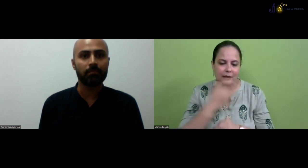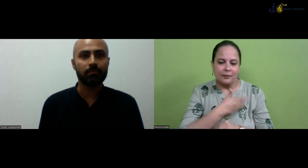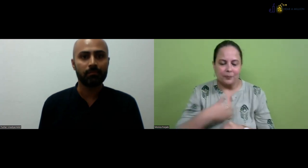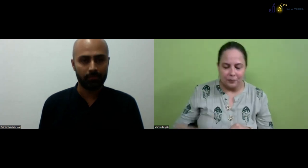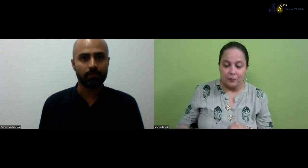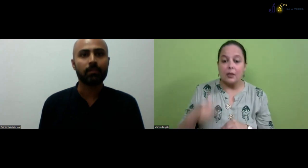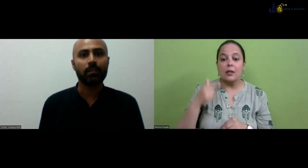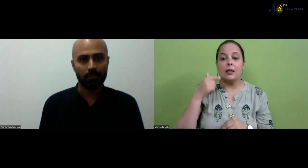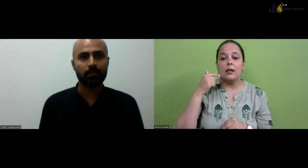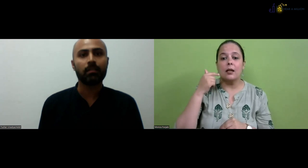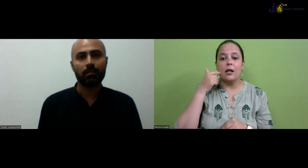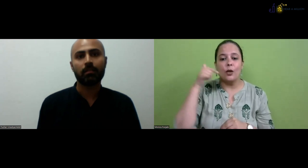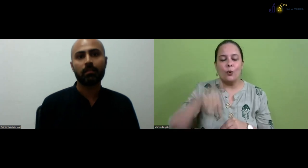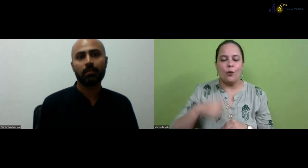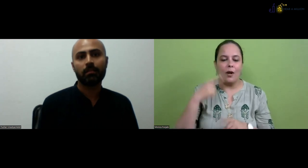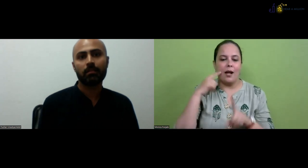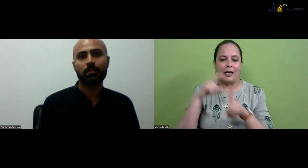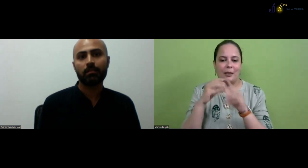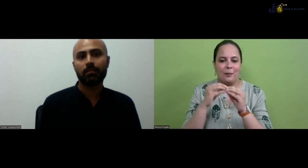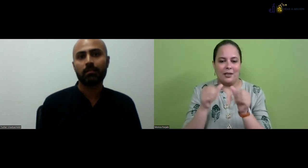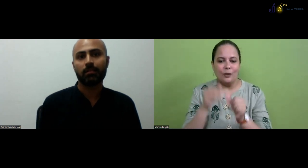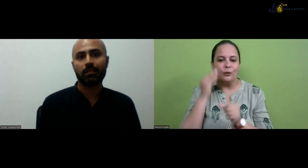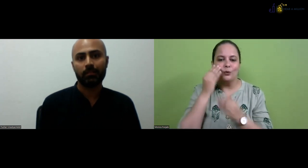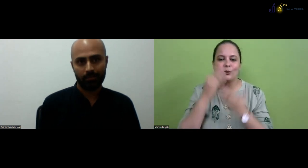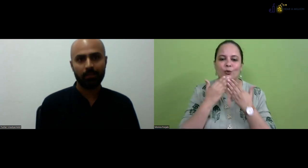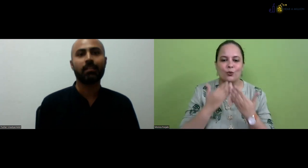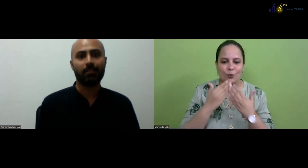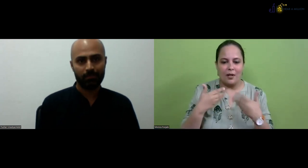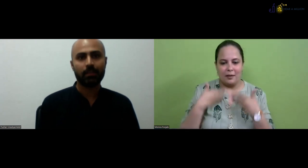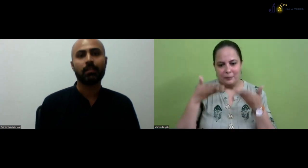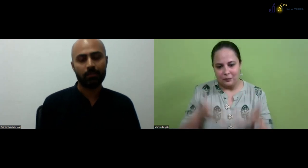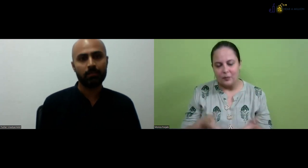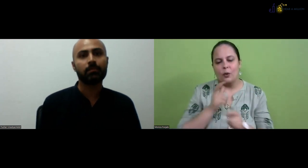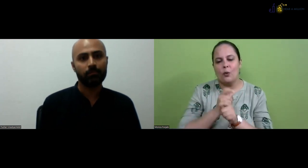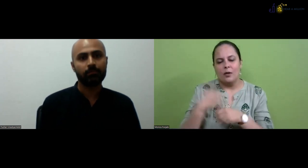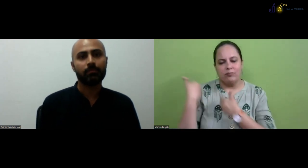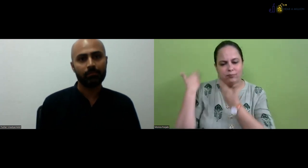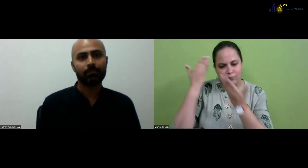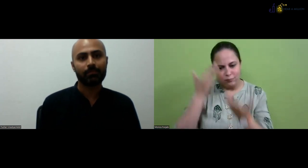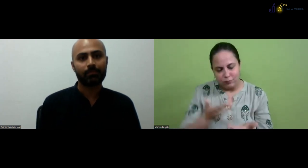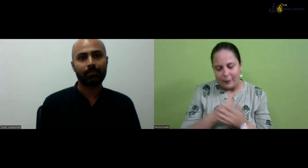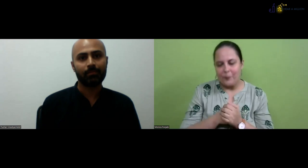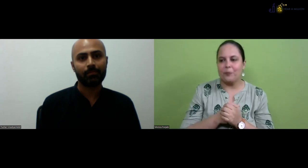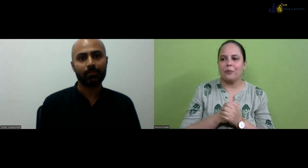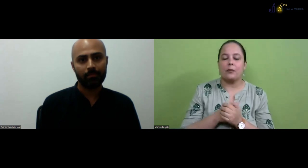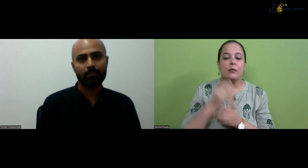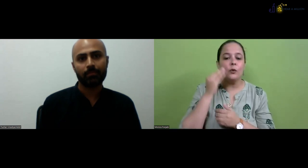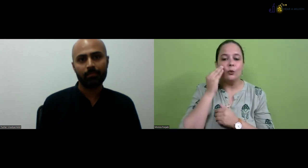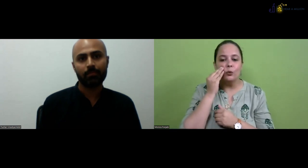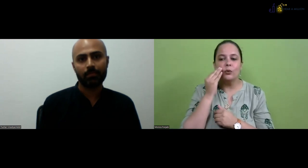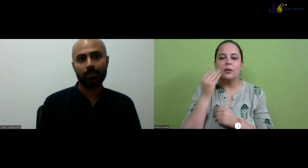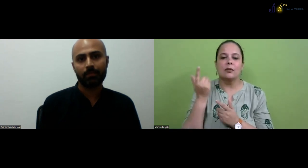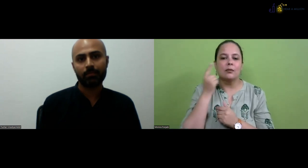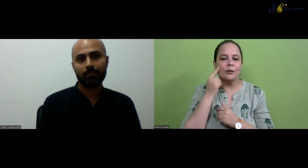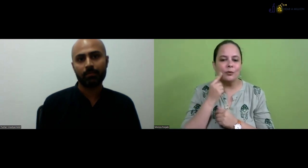P-U-N-J-A-P-I. Punjabi. Monica Punjabi. So we are running a school, IDBA school,